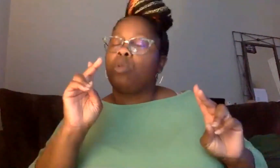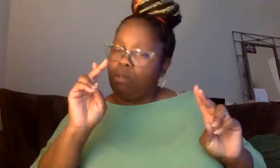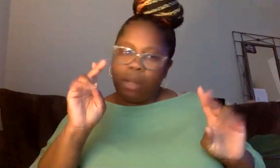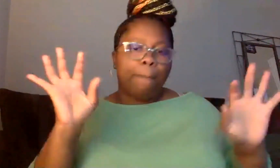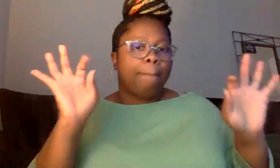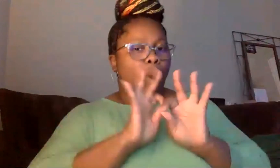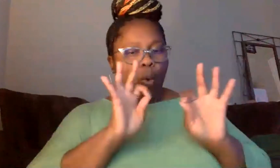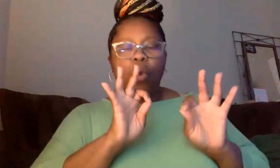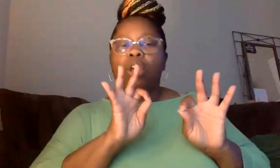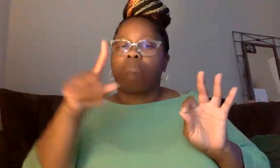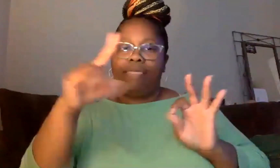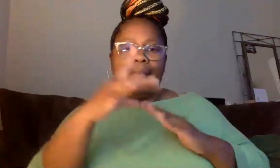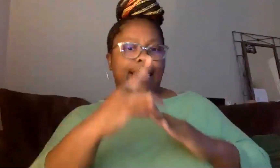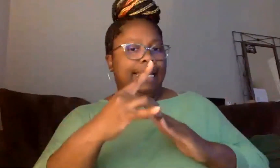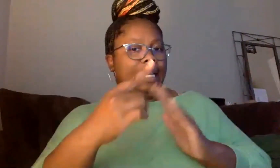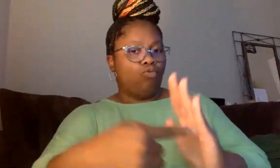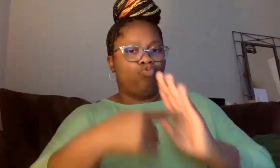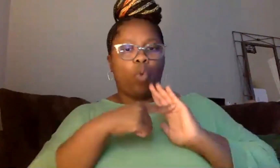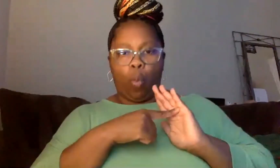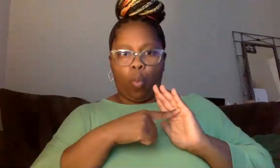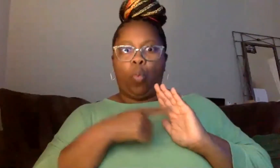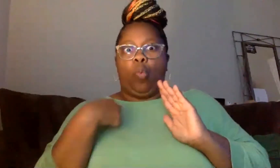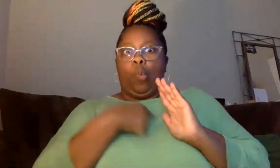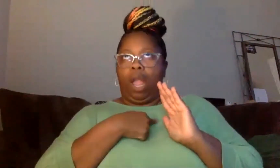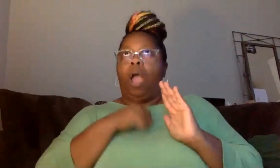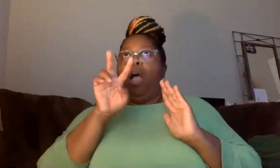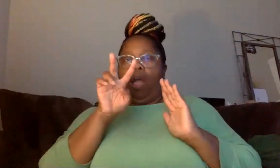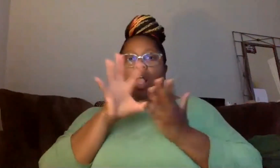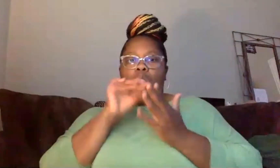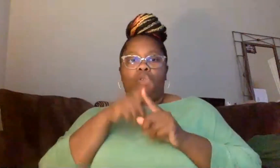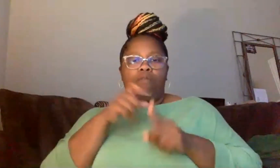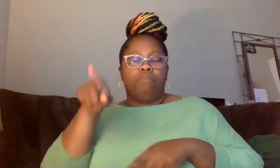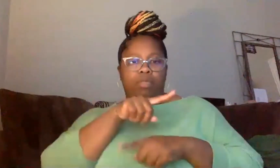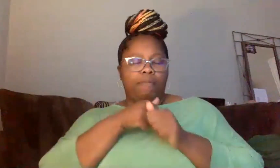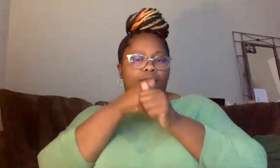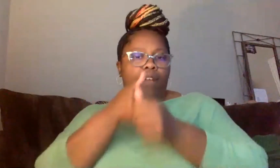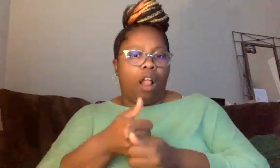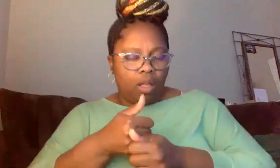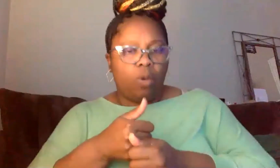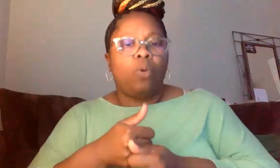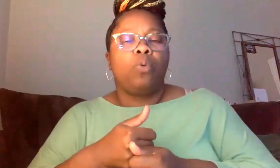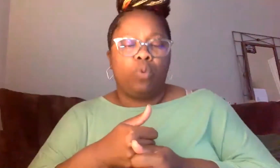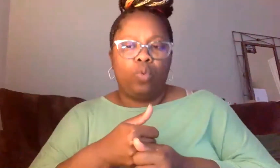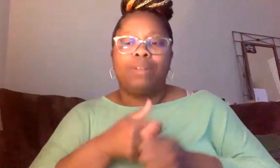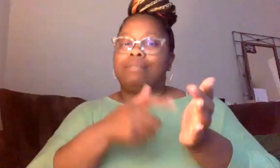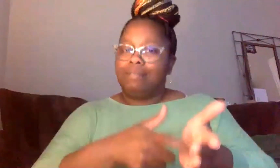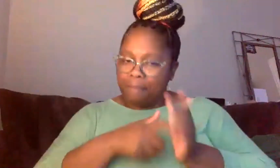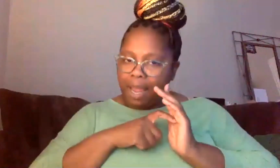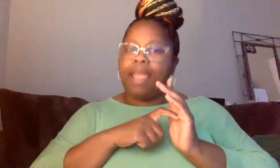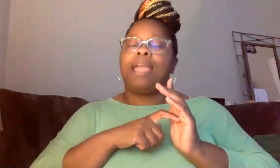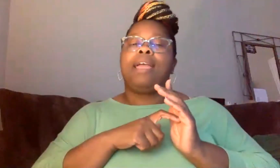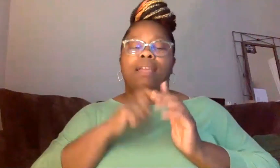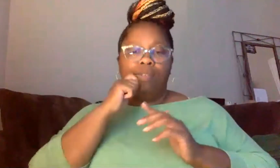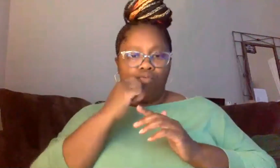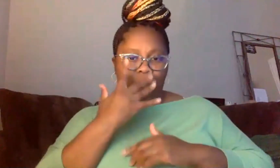they lead the way and show us what we need to do, uh, in order to, uh, demand racial justice in this country.